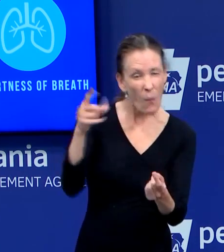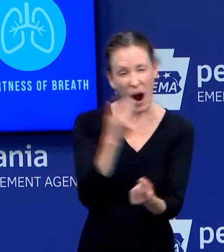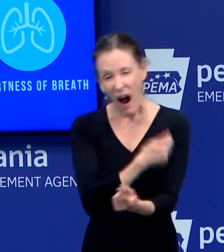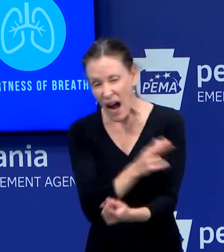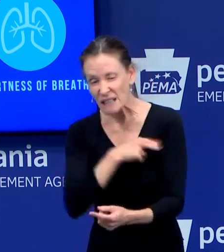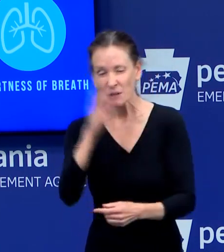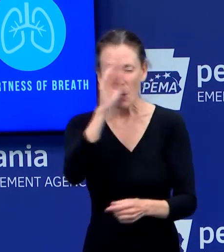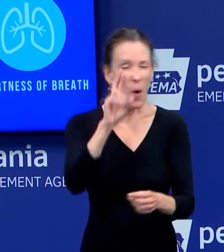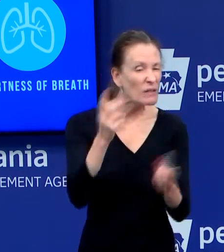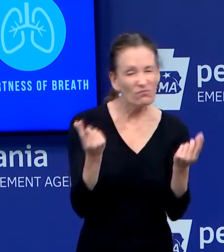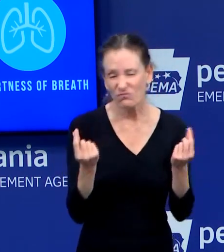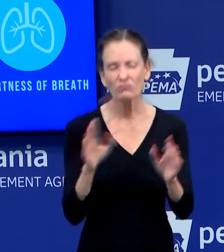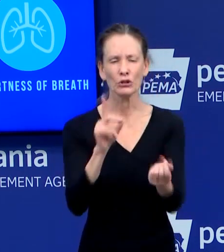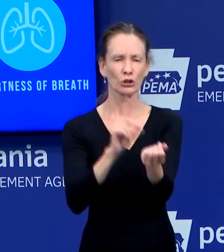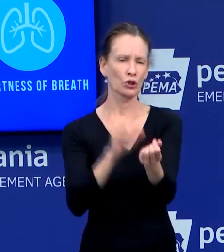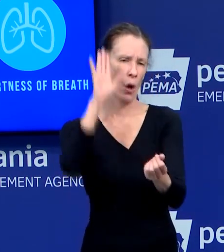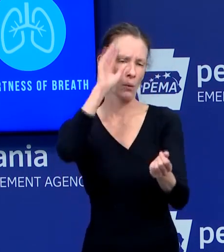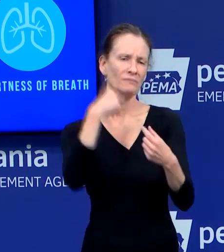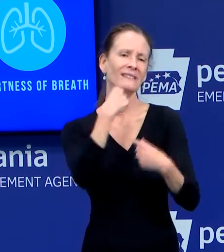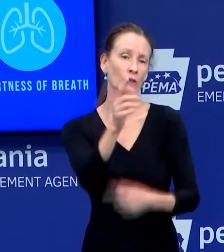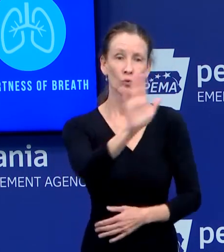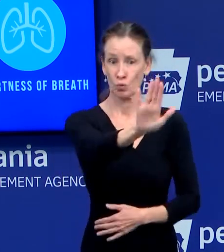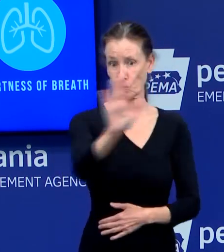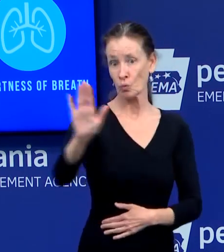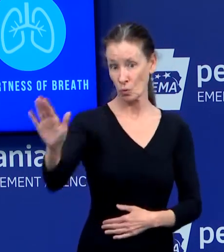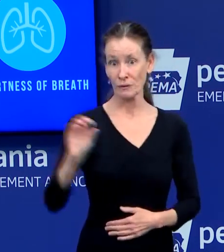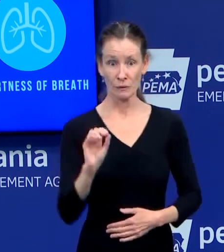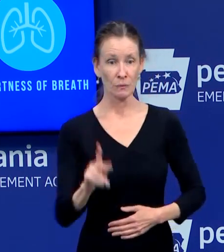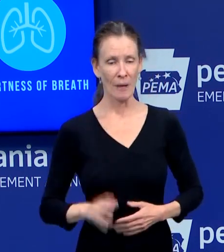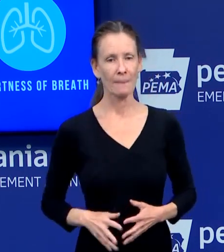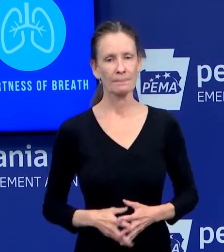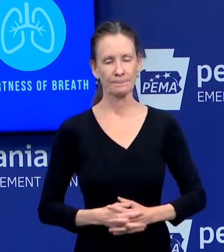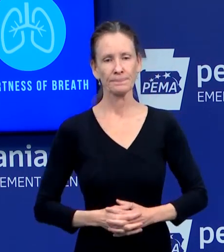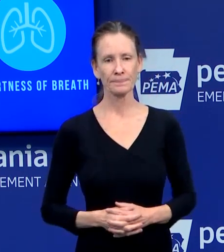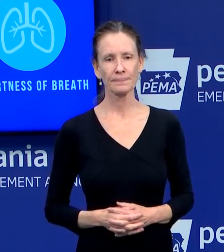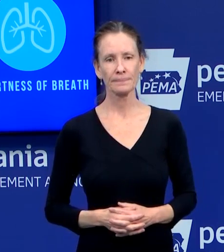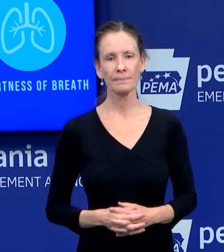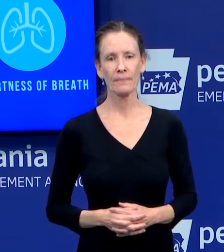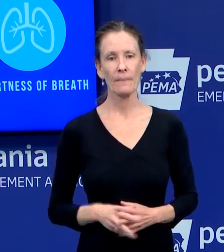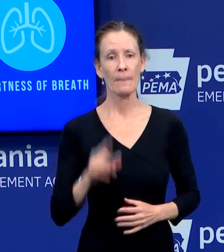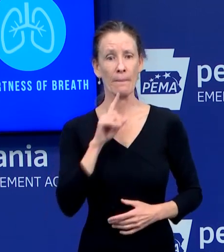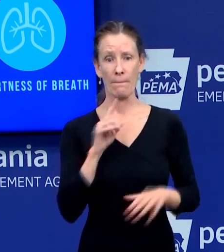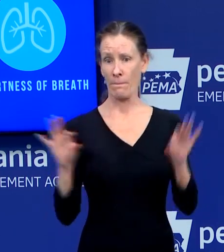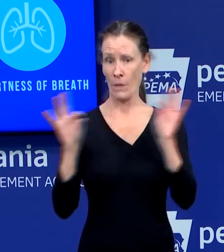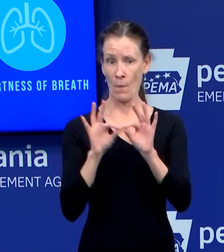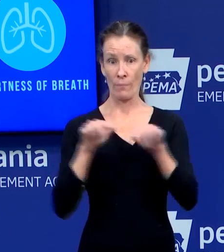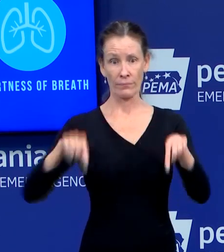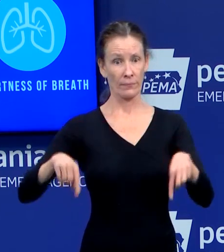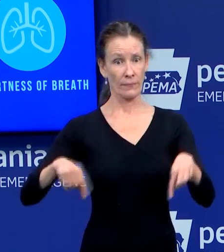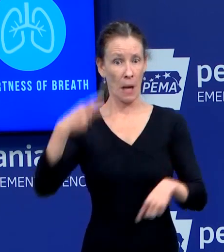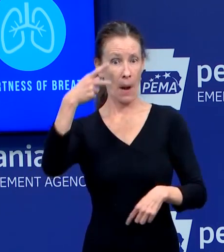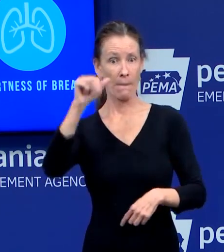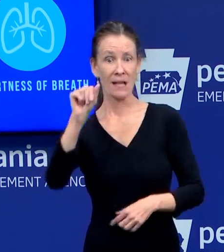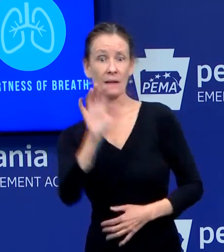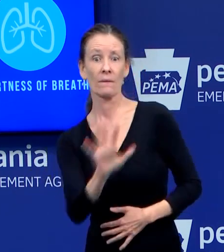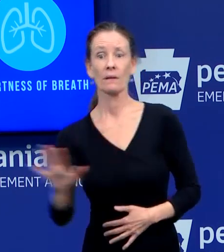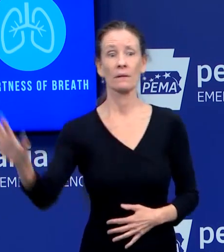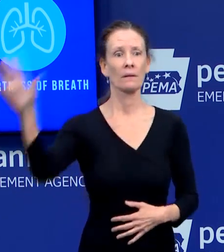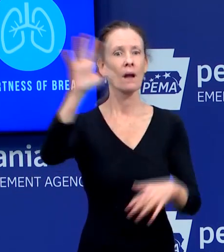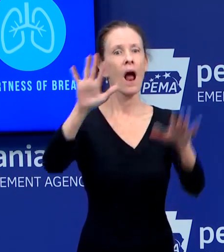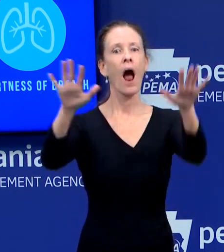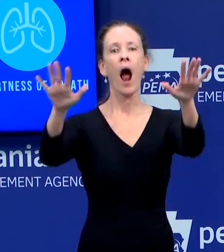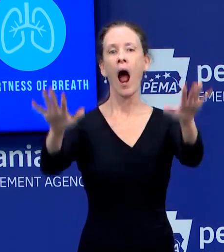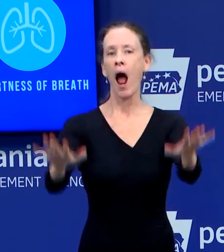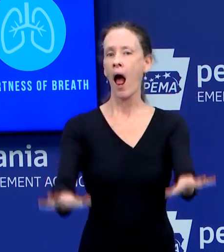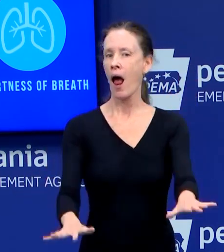most important for everyone in Pennsylvania to remember is please stay calm. We have the